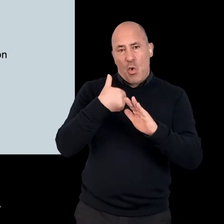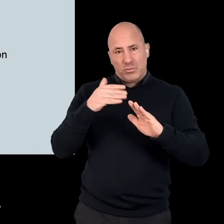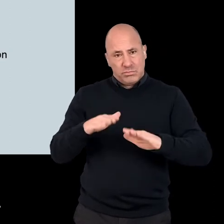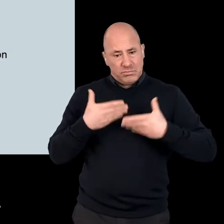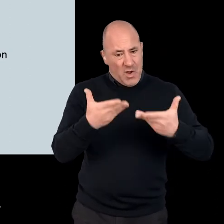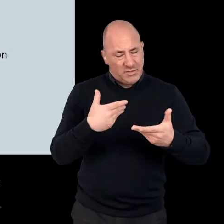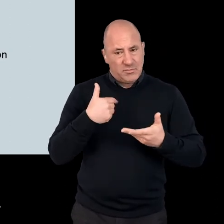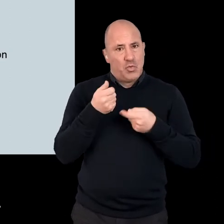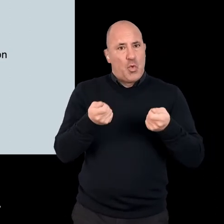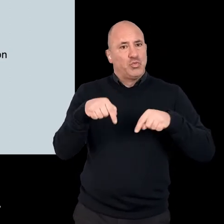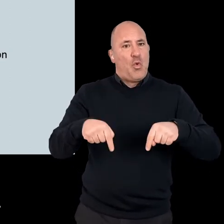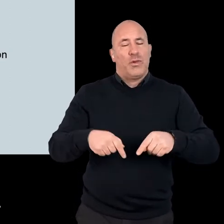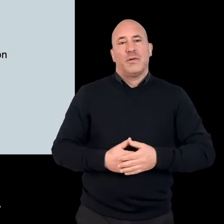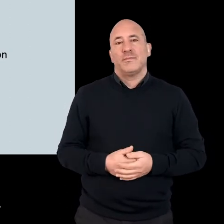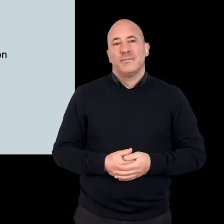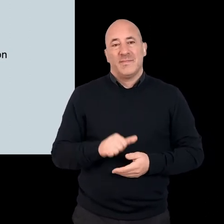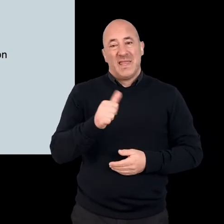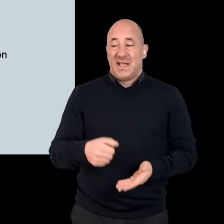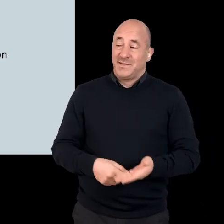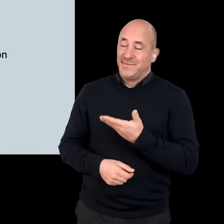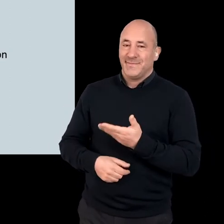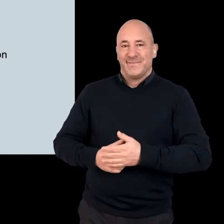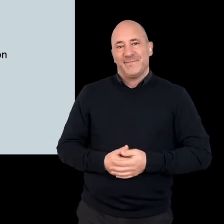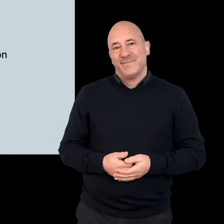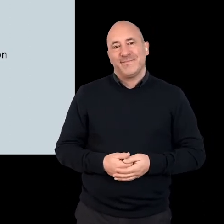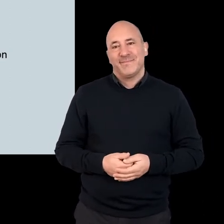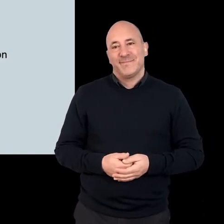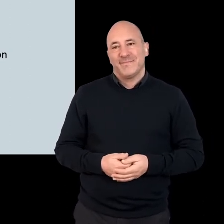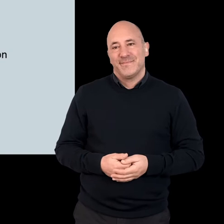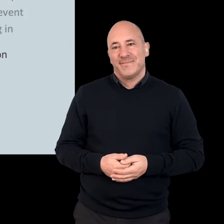and support provided to us. Next slide please.